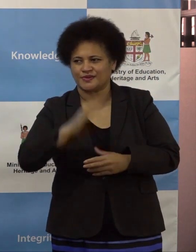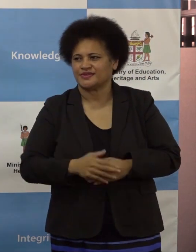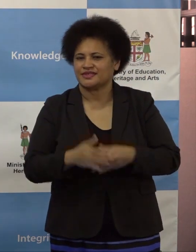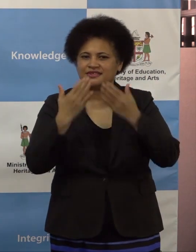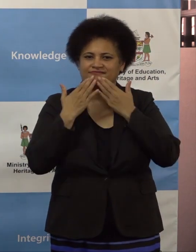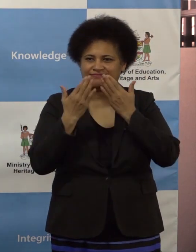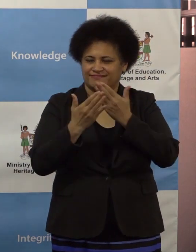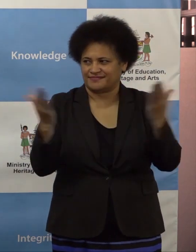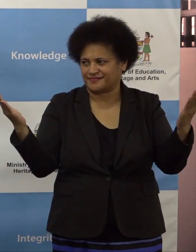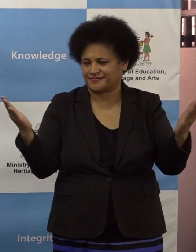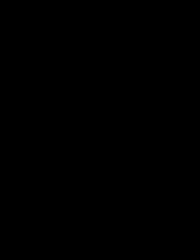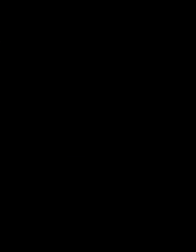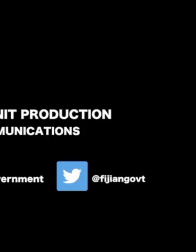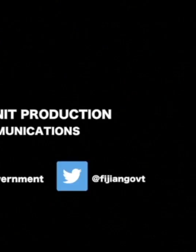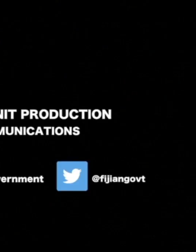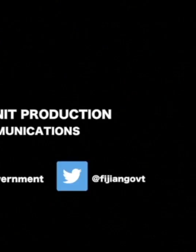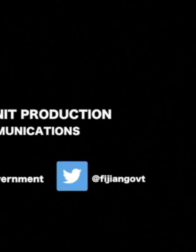Thank you. Good luck.